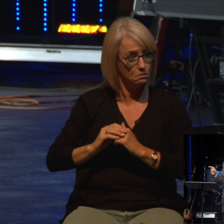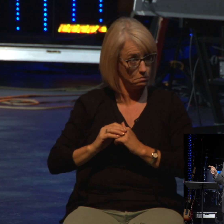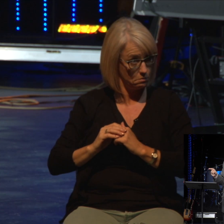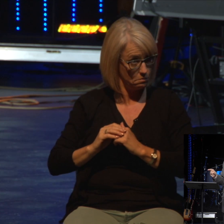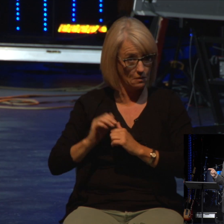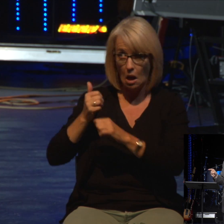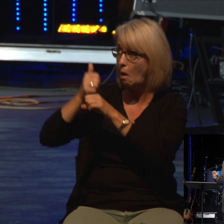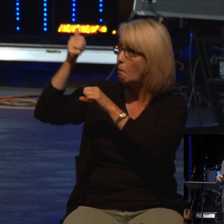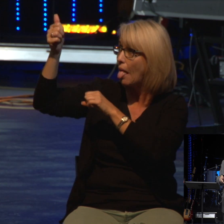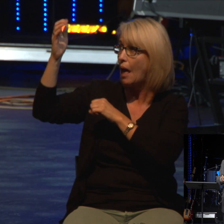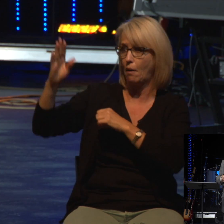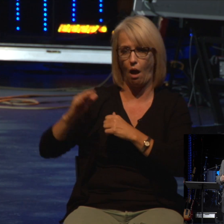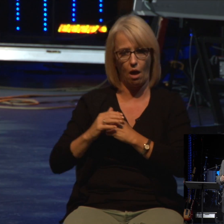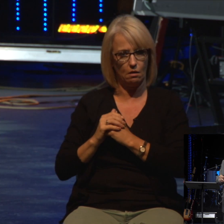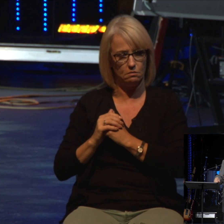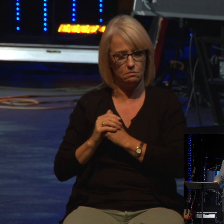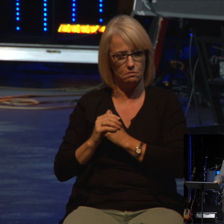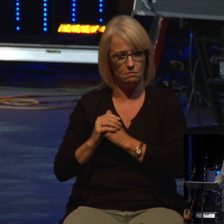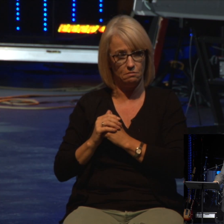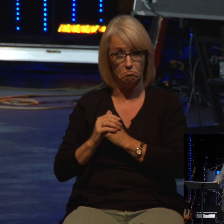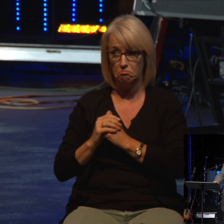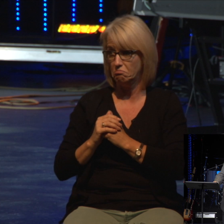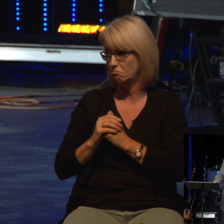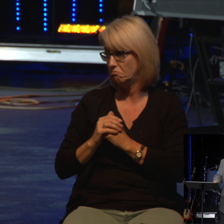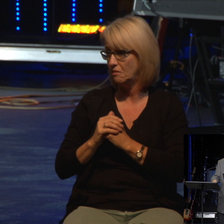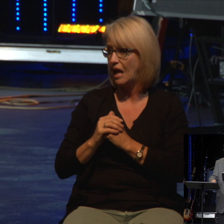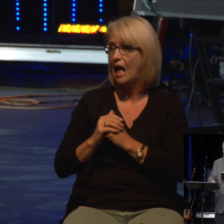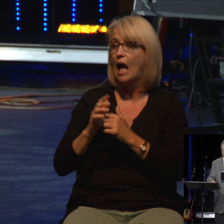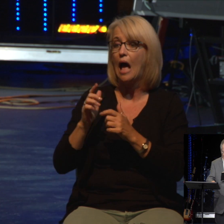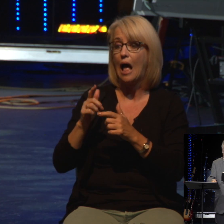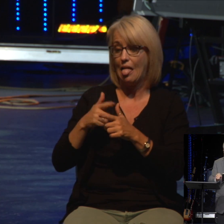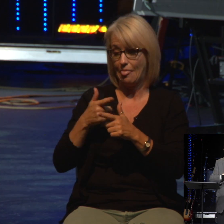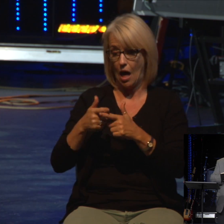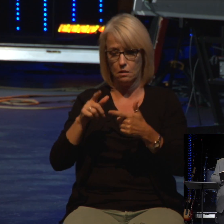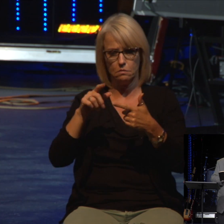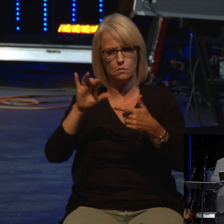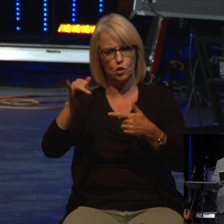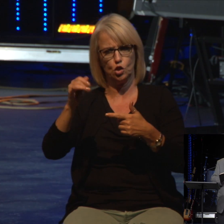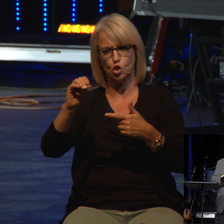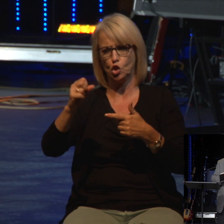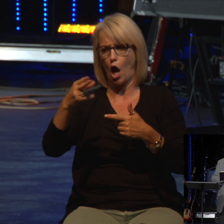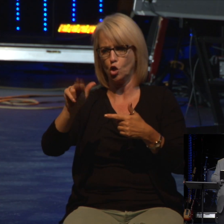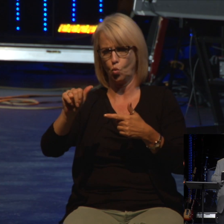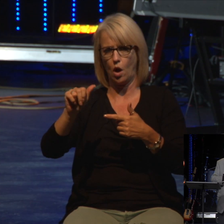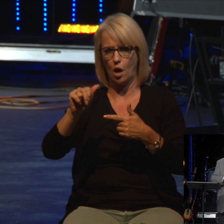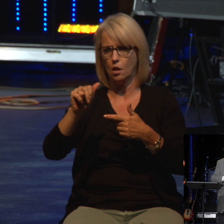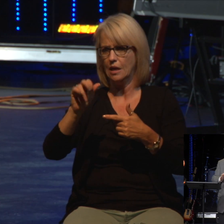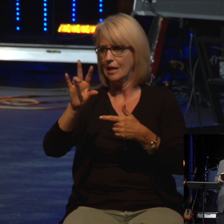part of it. And so then you come to Joshua 7, verses 10 and 11, when God